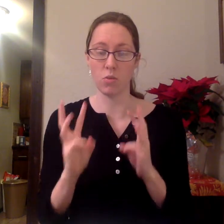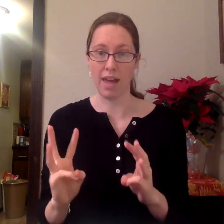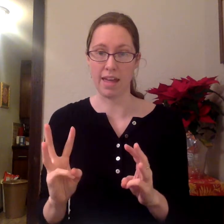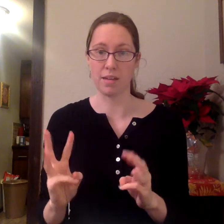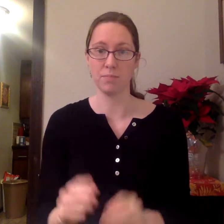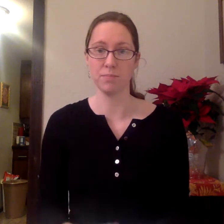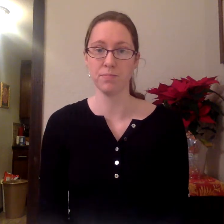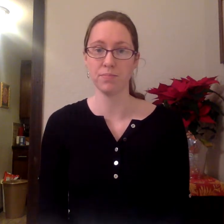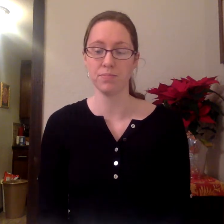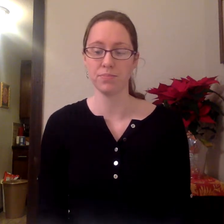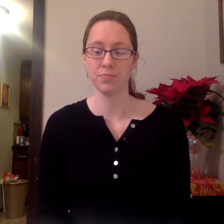way.